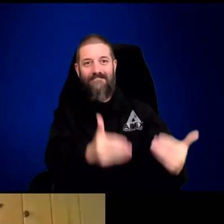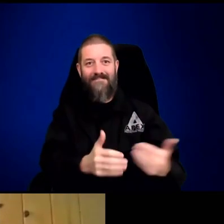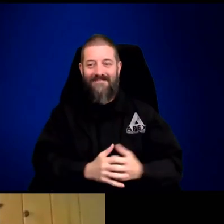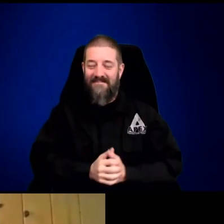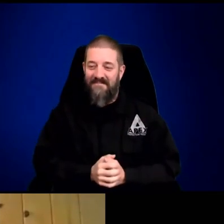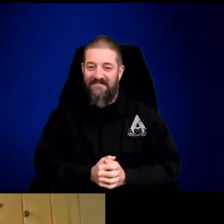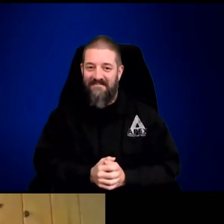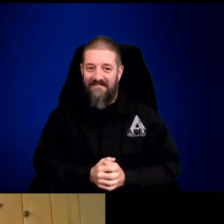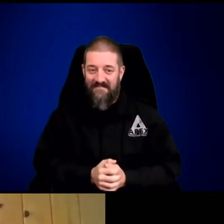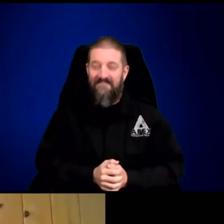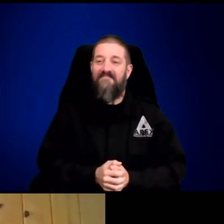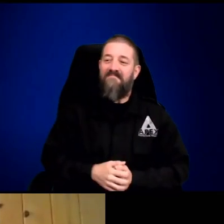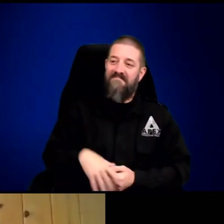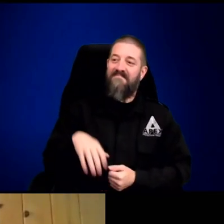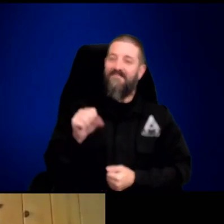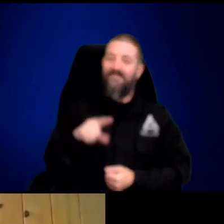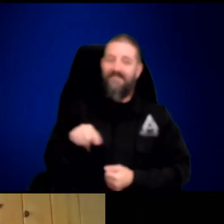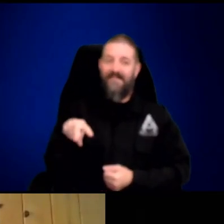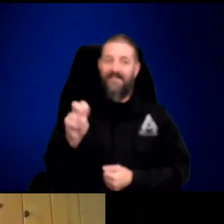Apex to take it from here.